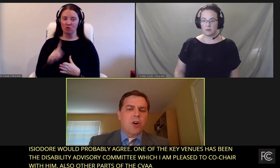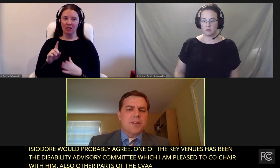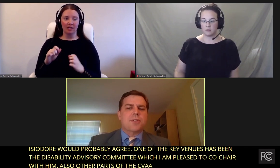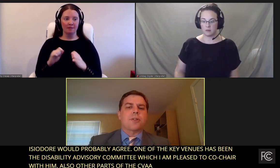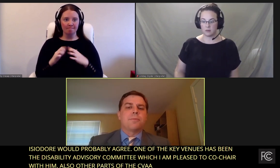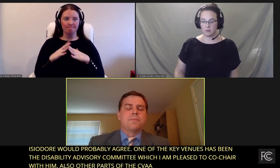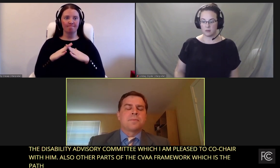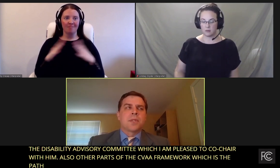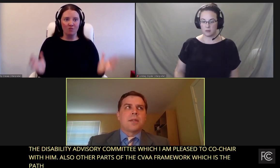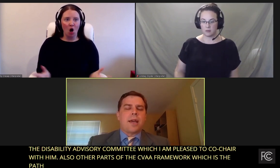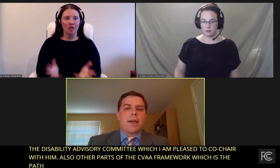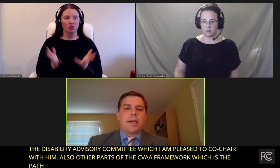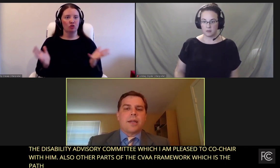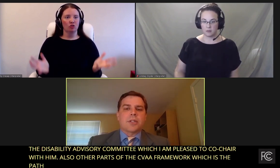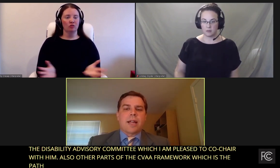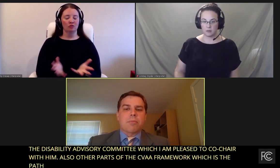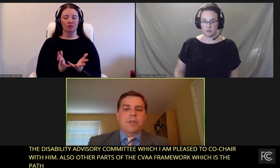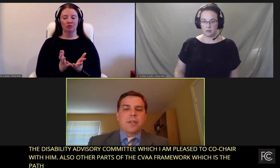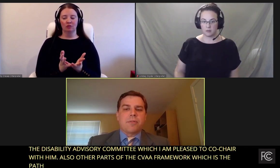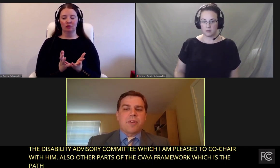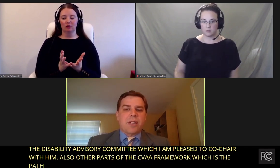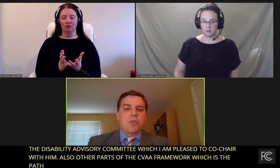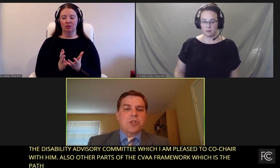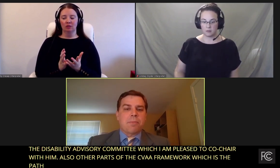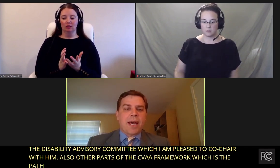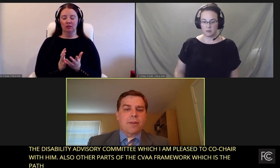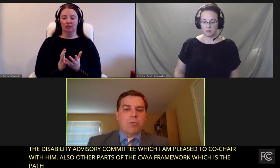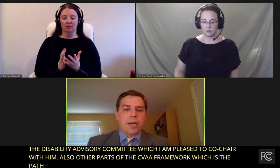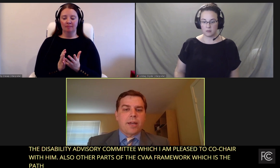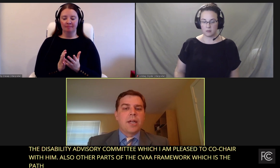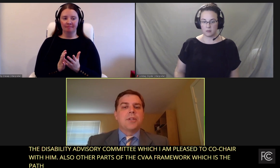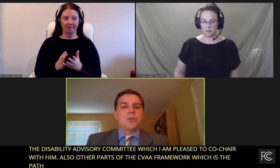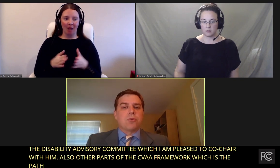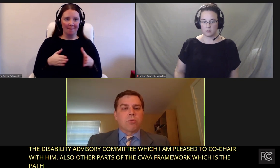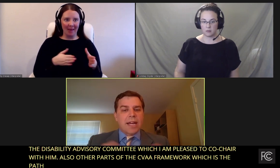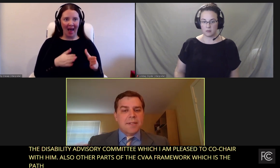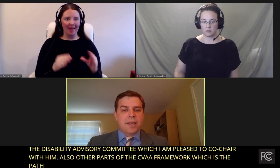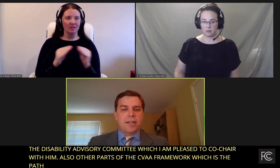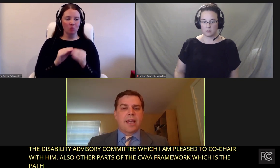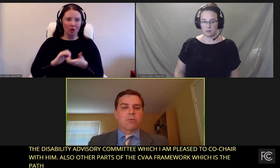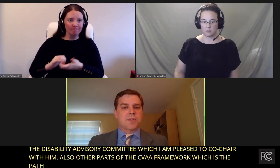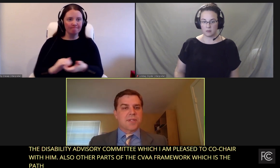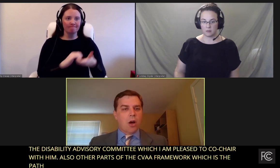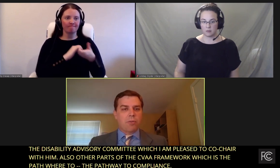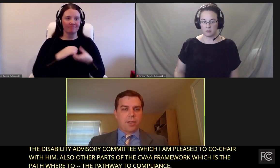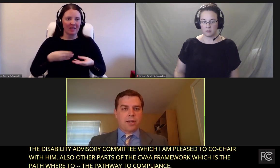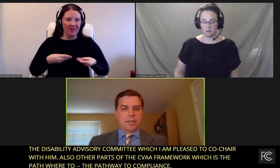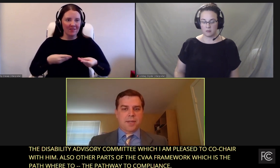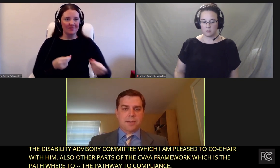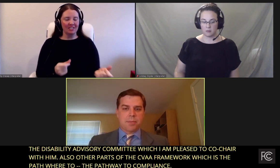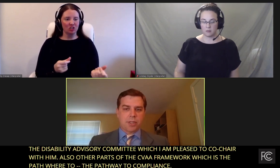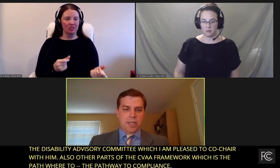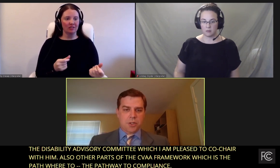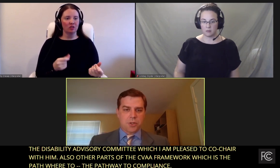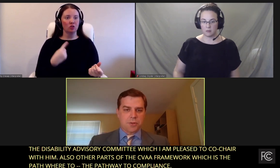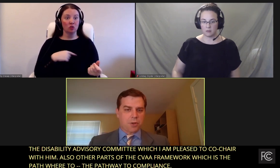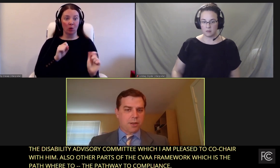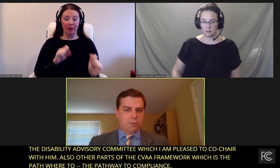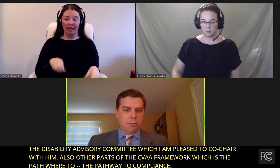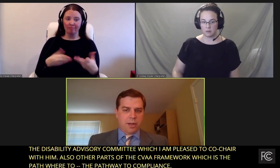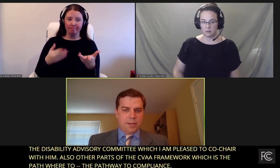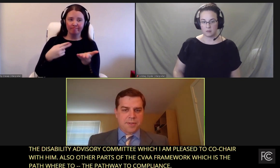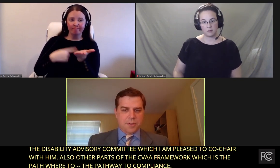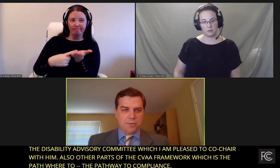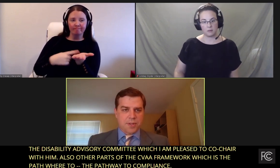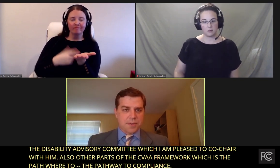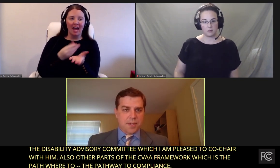to foster a collaborative and efficient pathway to raising and resolving accessibility issues